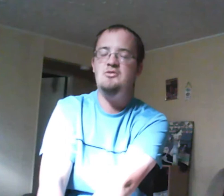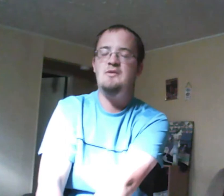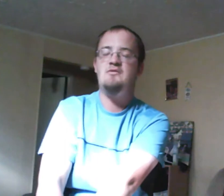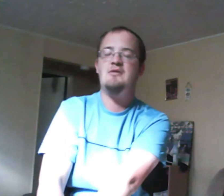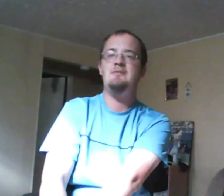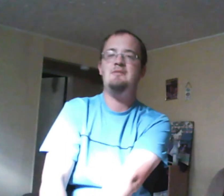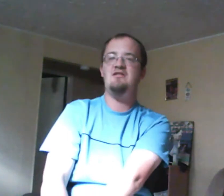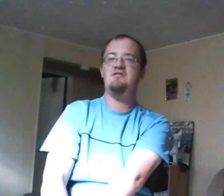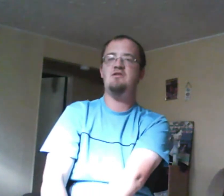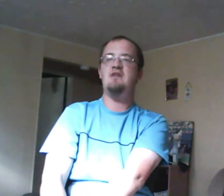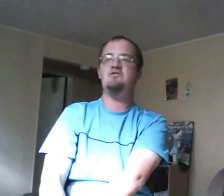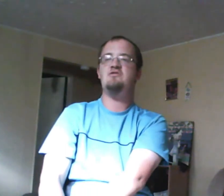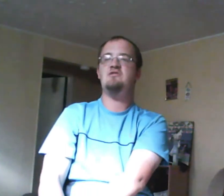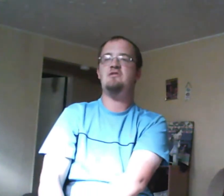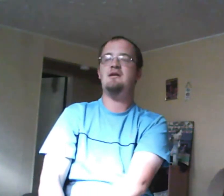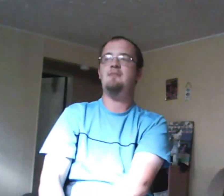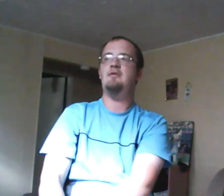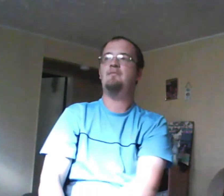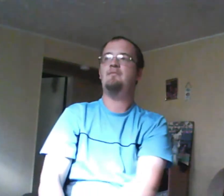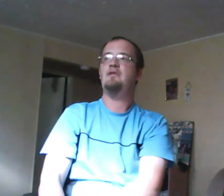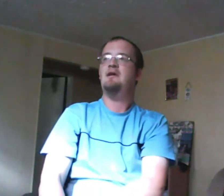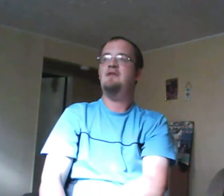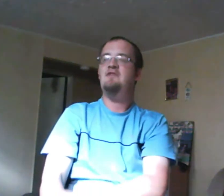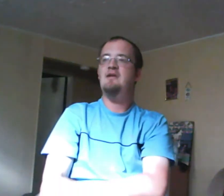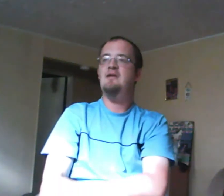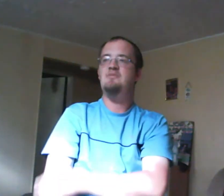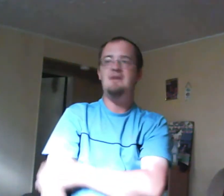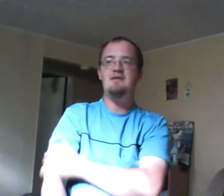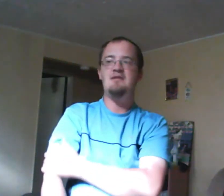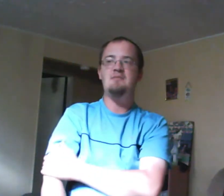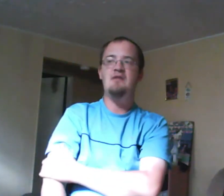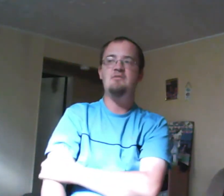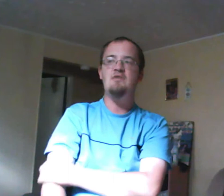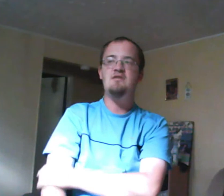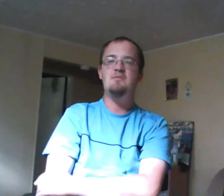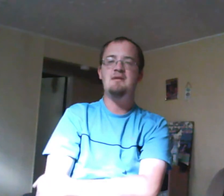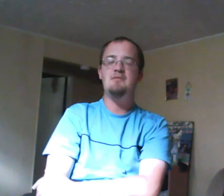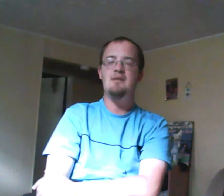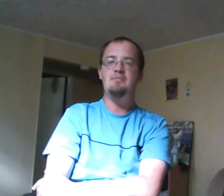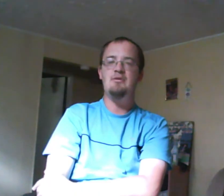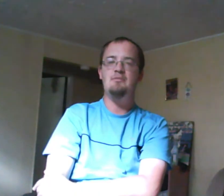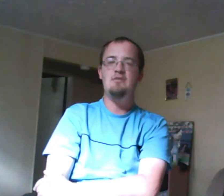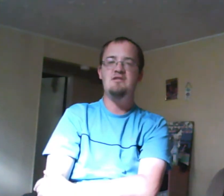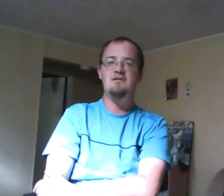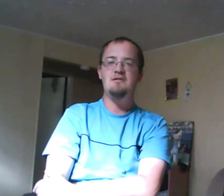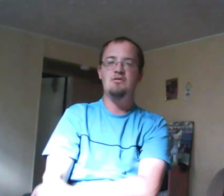happiness so Miles and Tristan are not a couple and it feels like to me it's like Miles and Winston could be a couple but Winston goes with Goldie